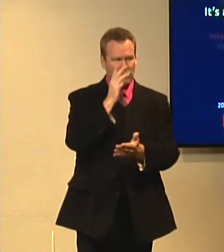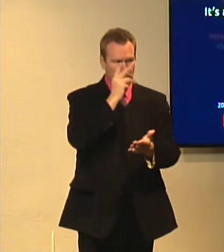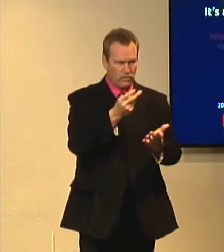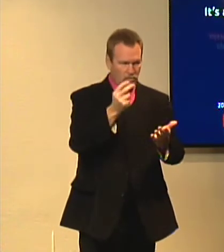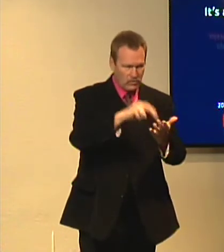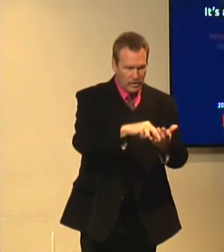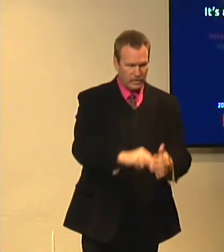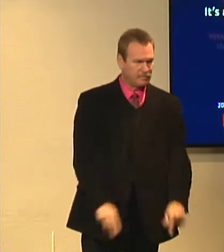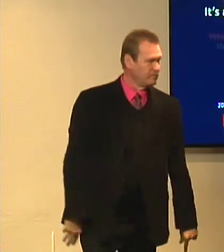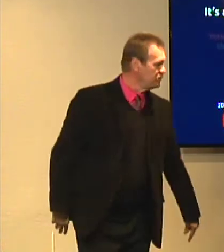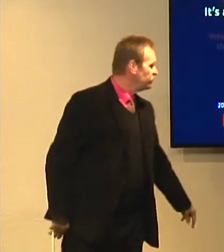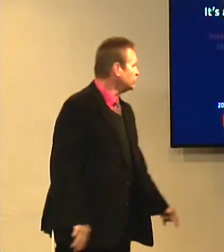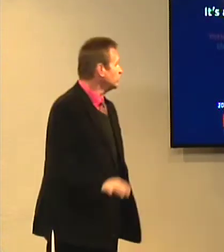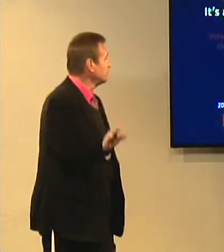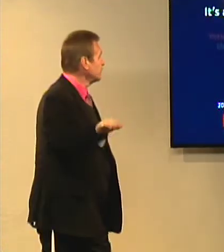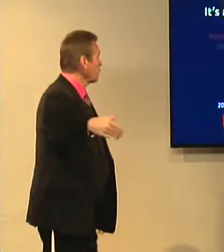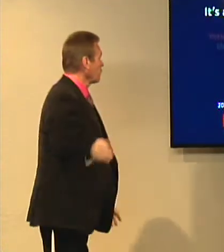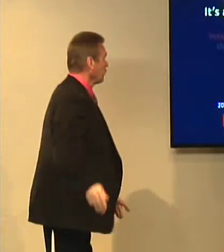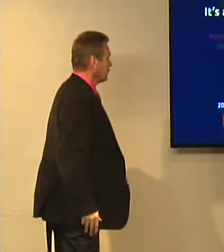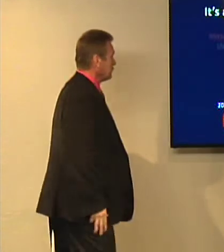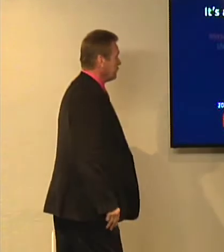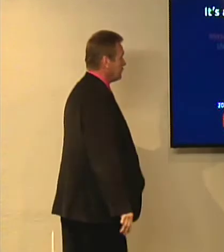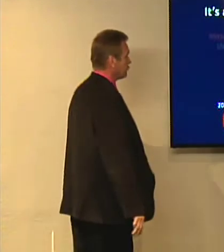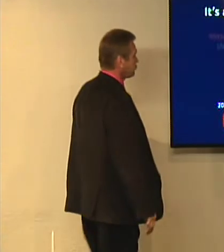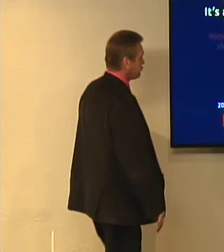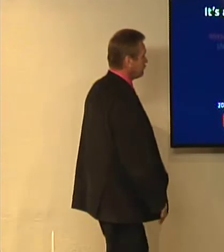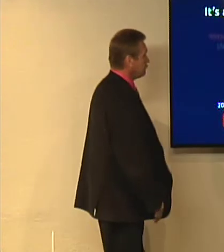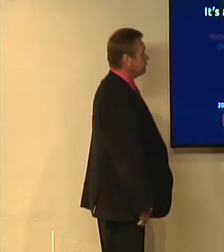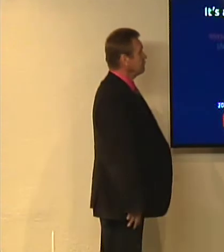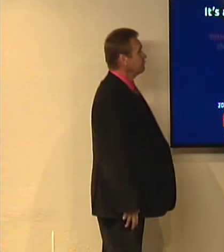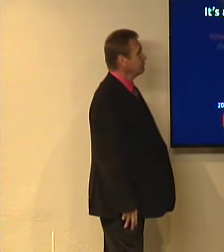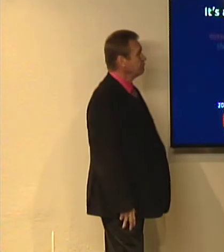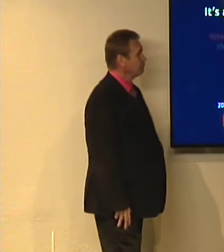stand firm on what God's word says, how Jesus was raised from the dead.